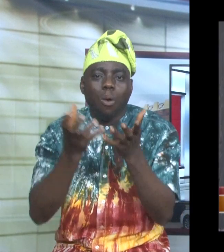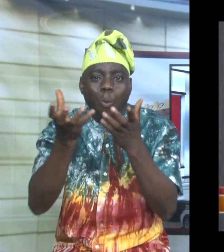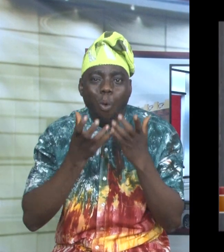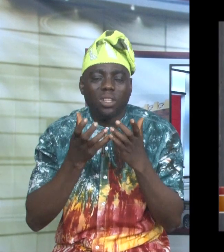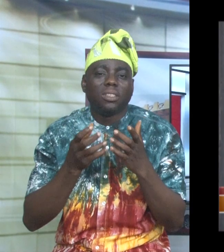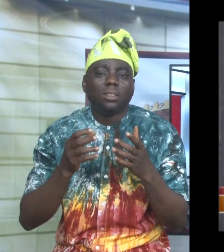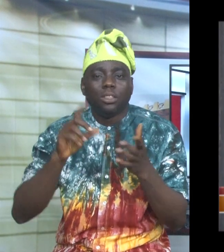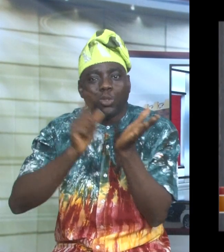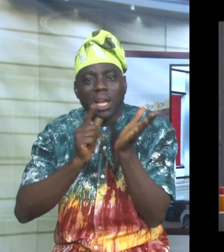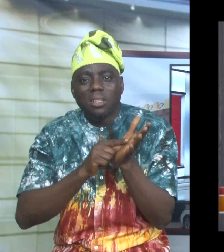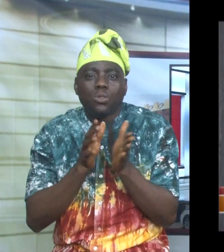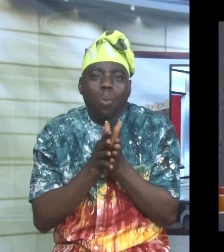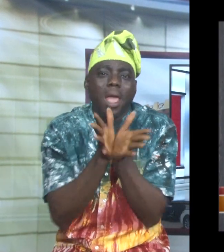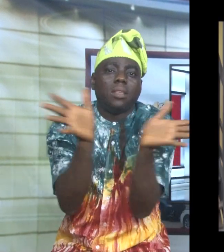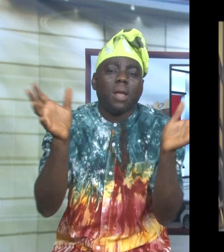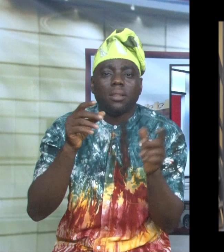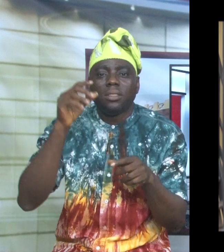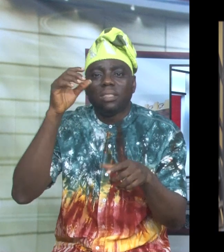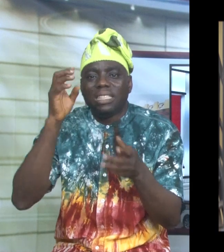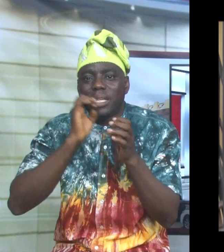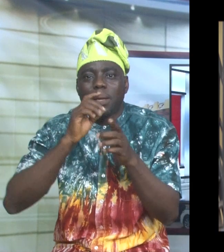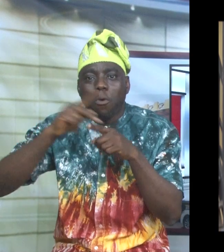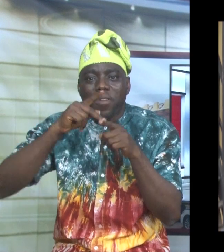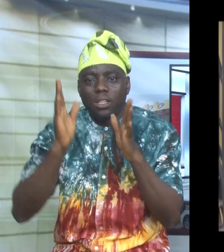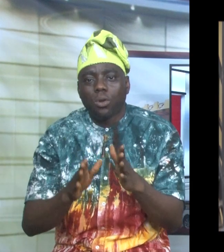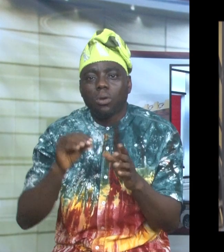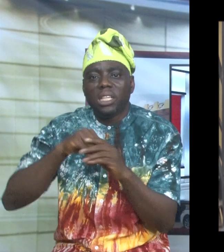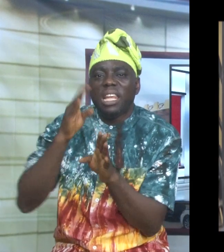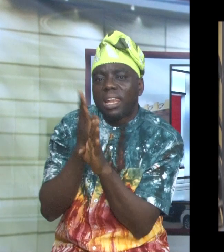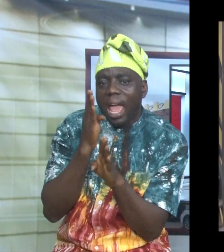to expand the frontiers of the profession in line with the tenants.